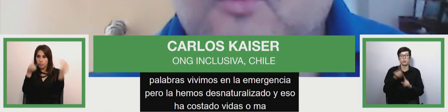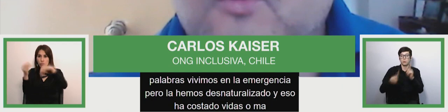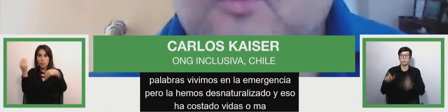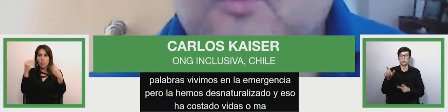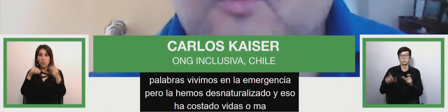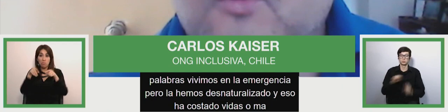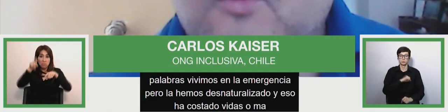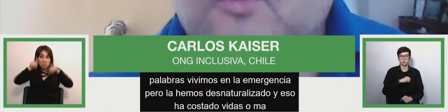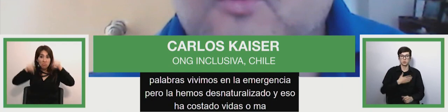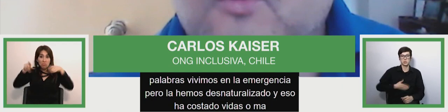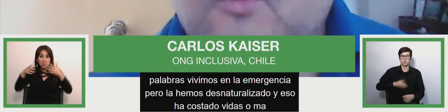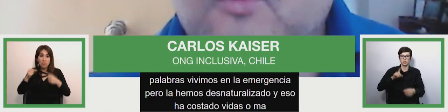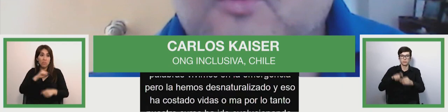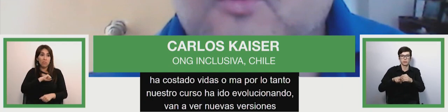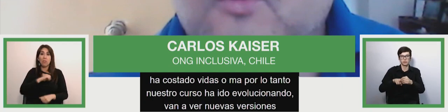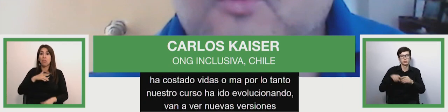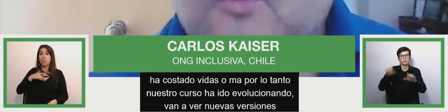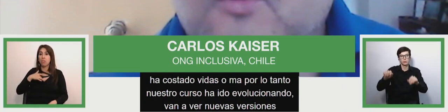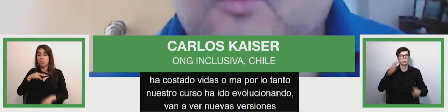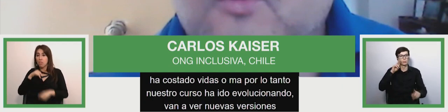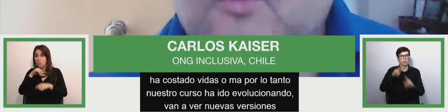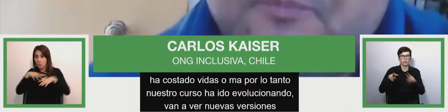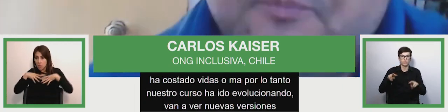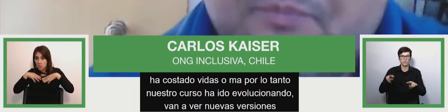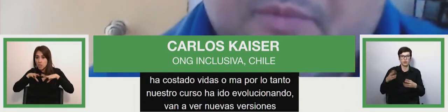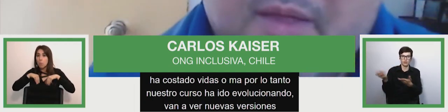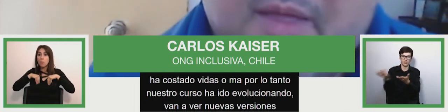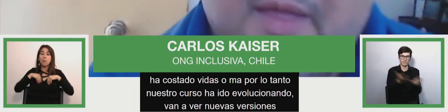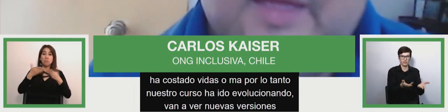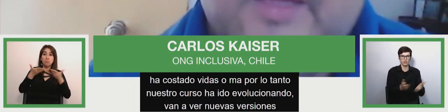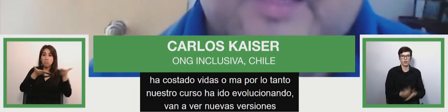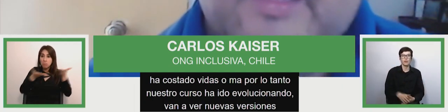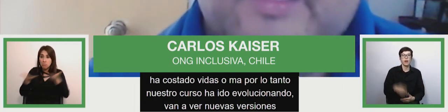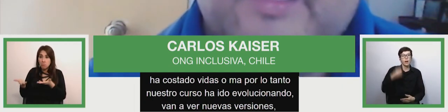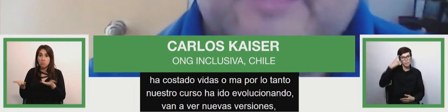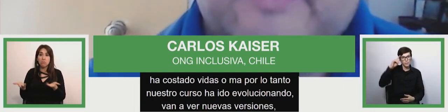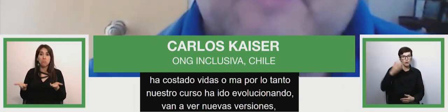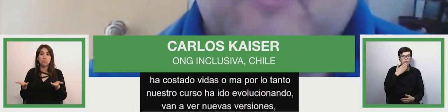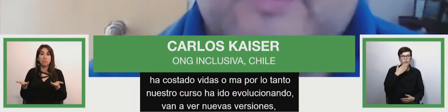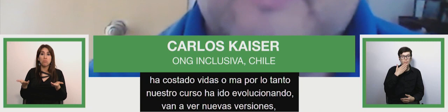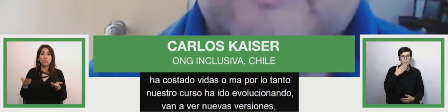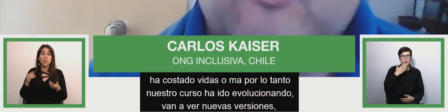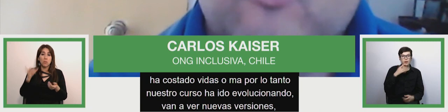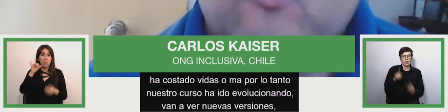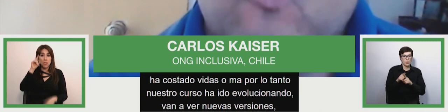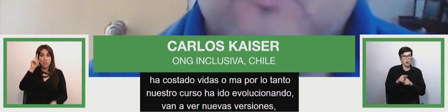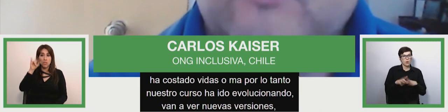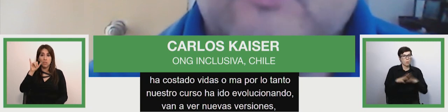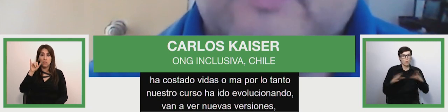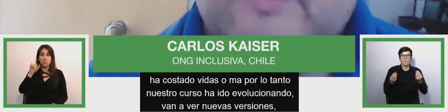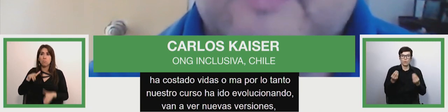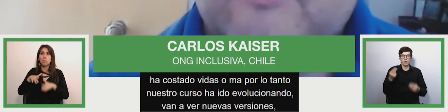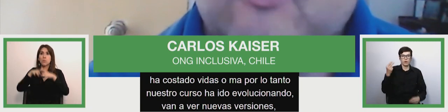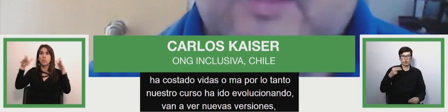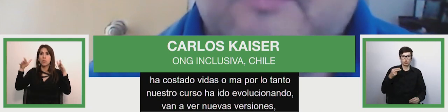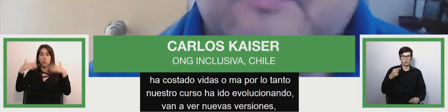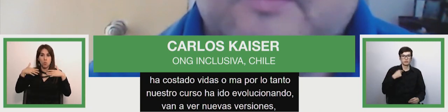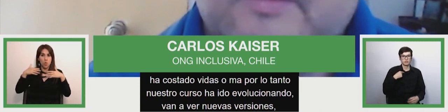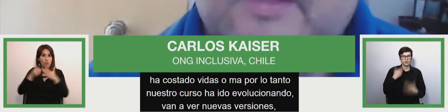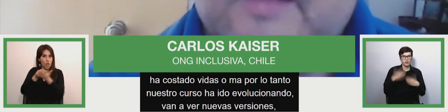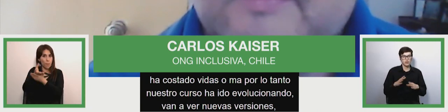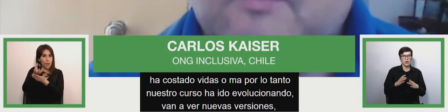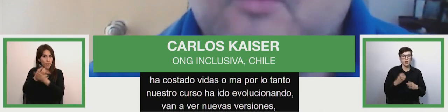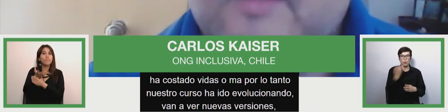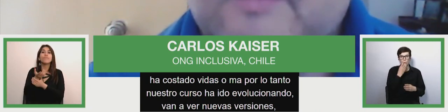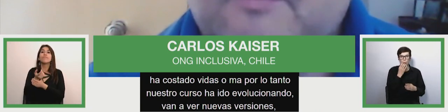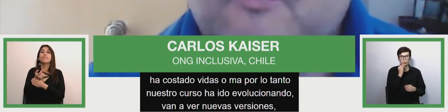so our course has been evolving there's going to be new versions which everybody who